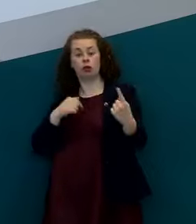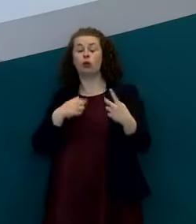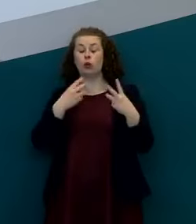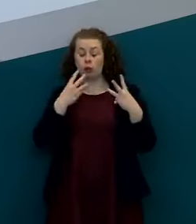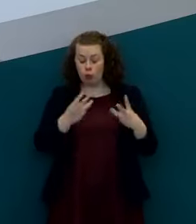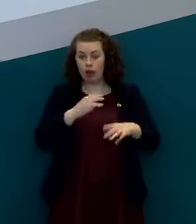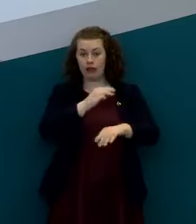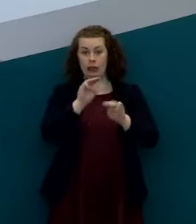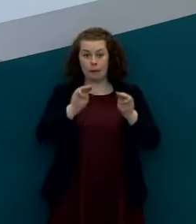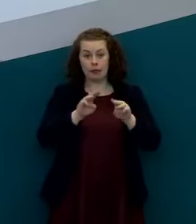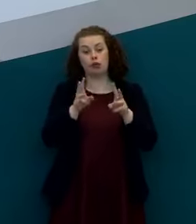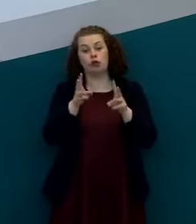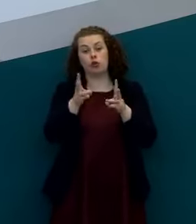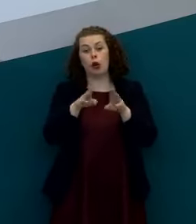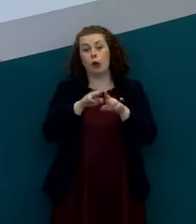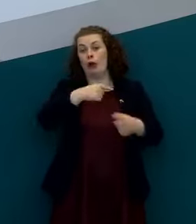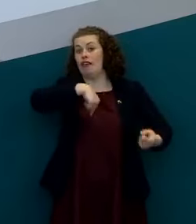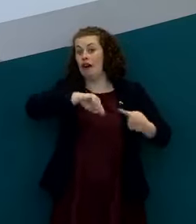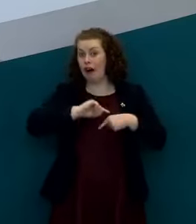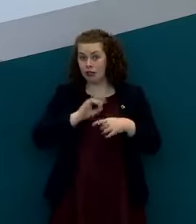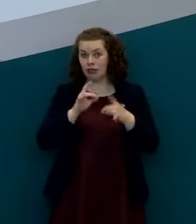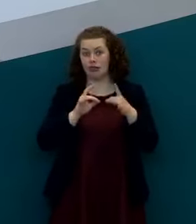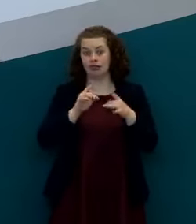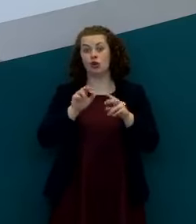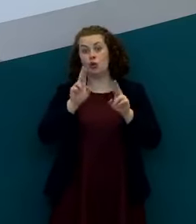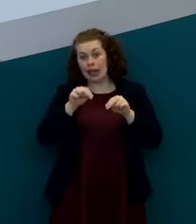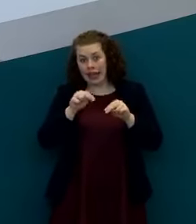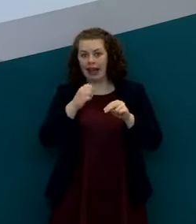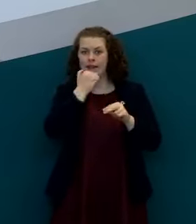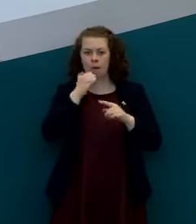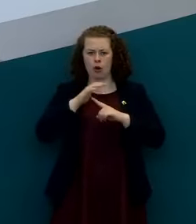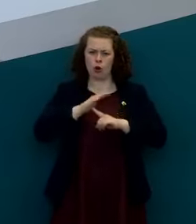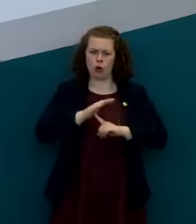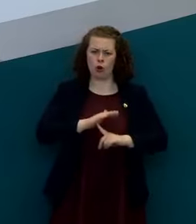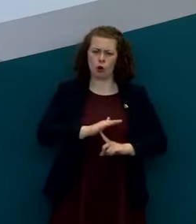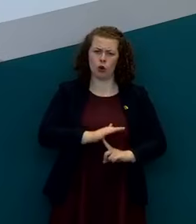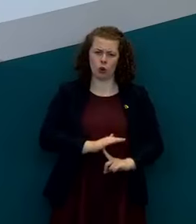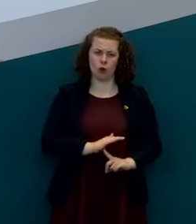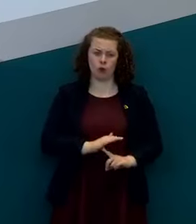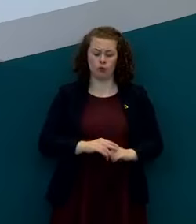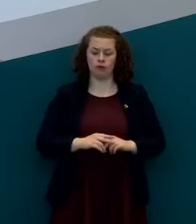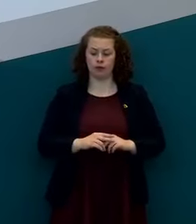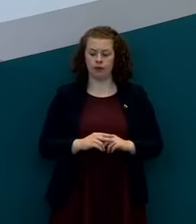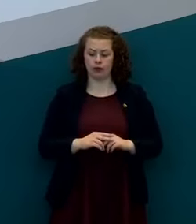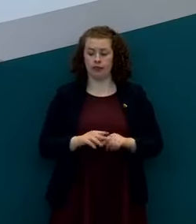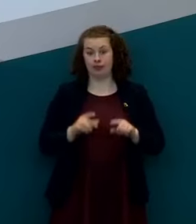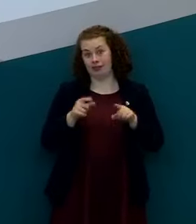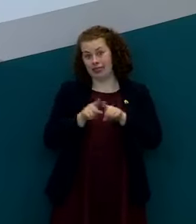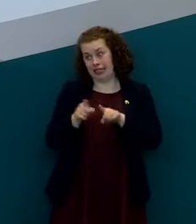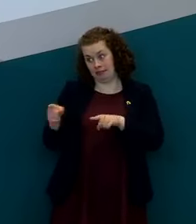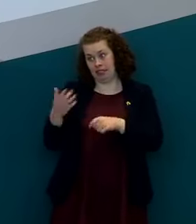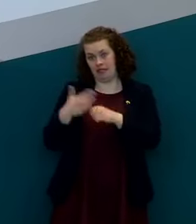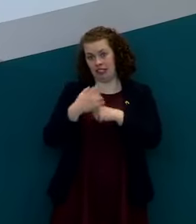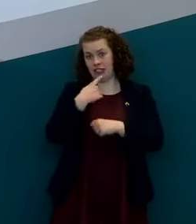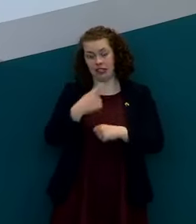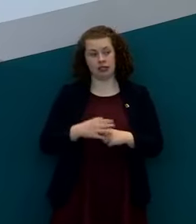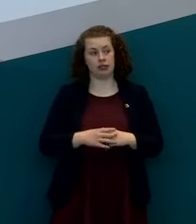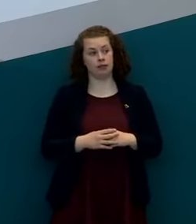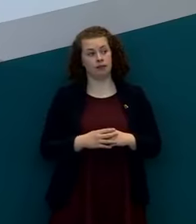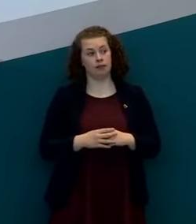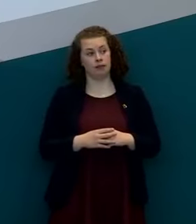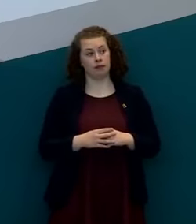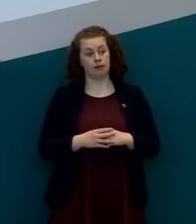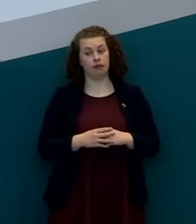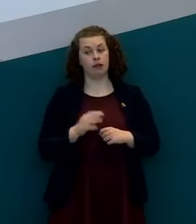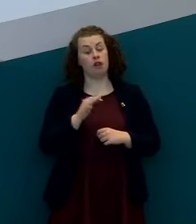continue to work with us we think that will be very important in achieving the kind of scenario that that that that uh philip nolan has outlined so in your view